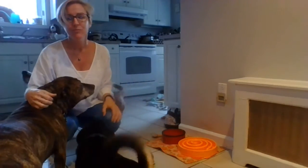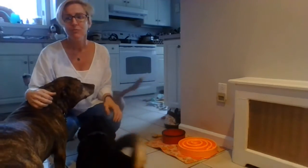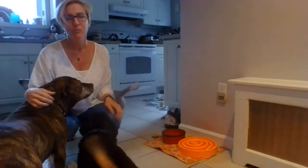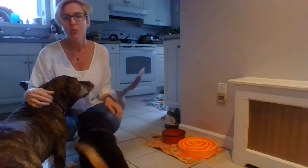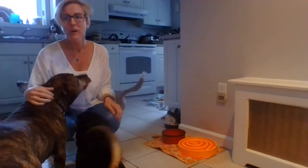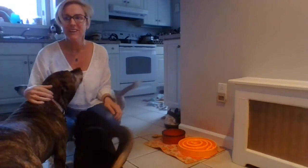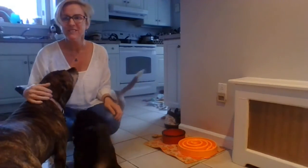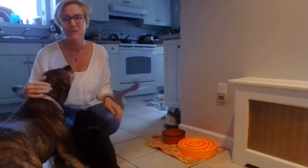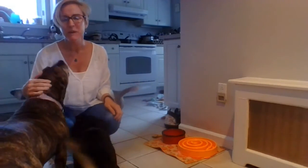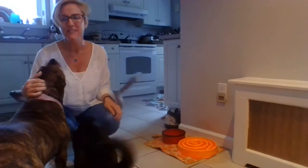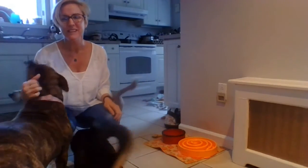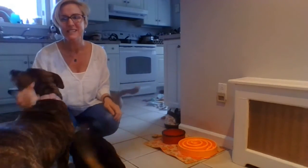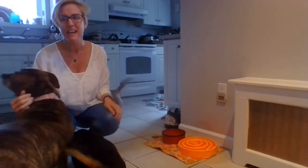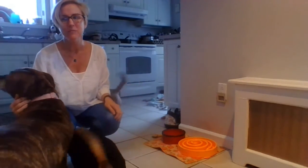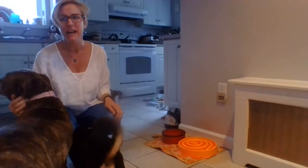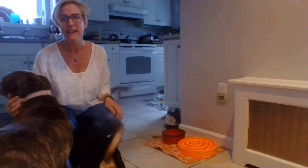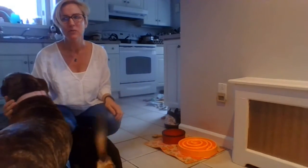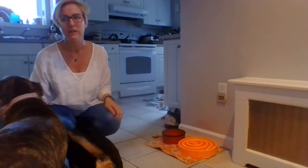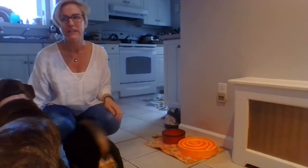We don't speak the same language.